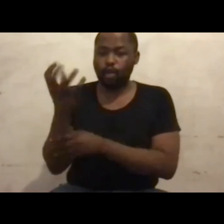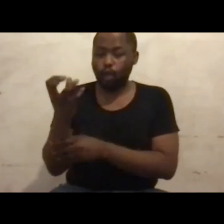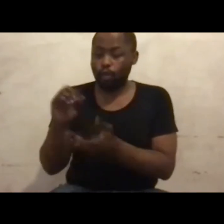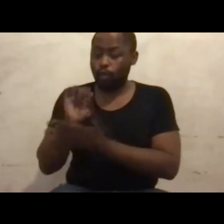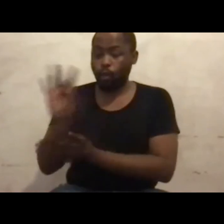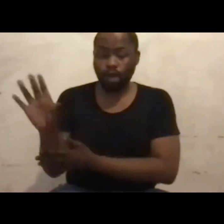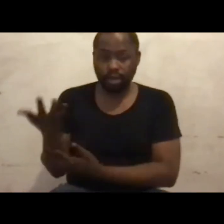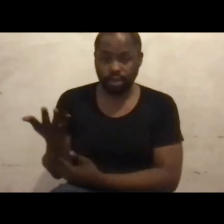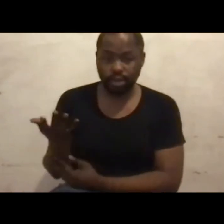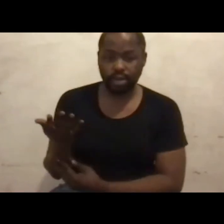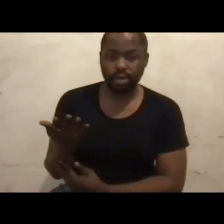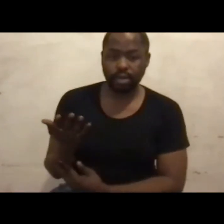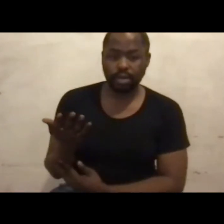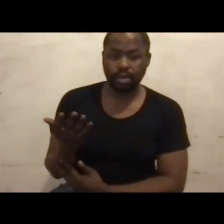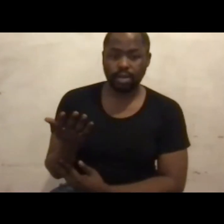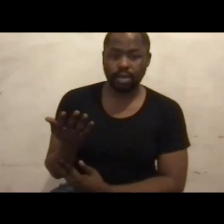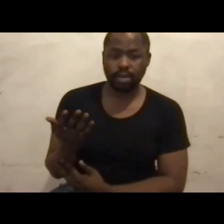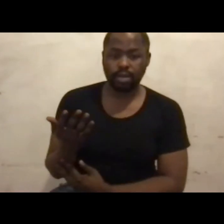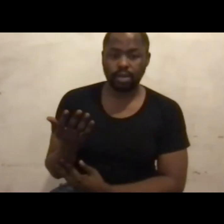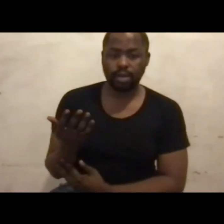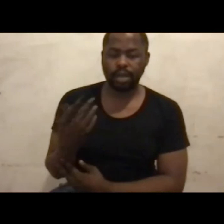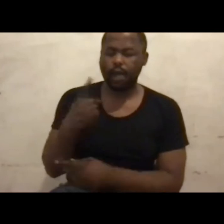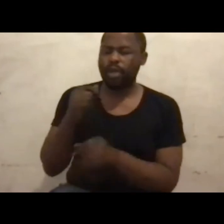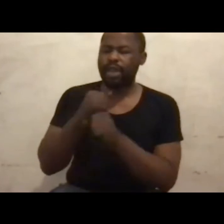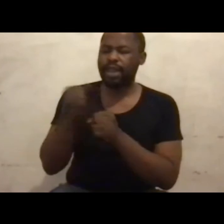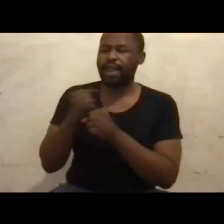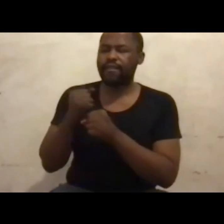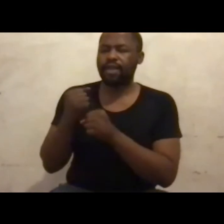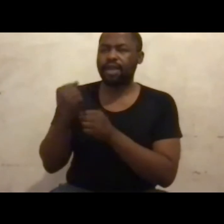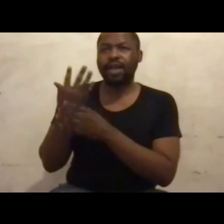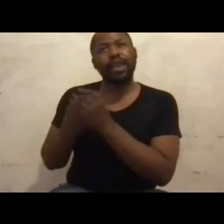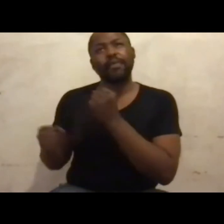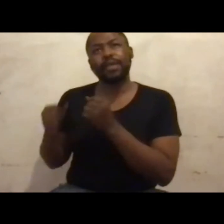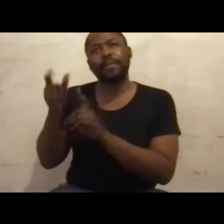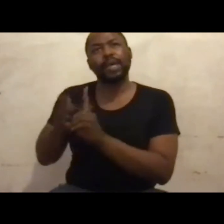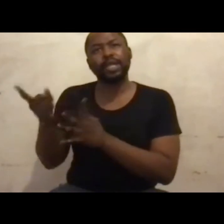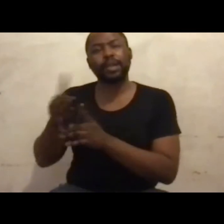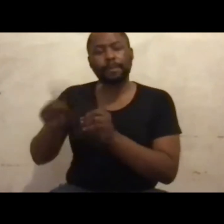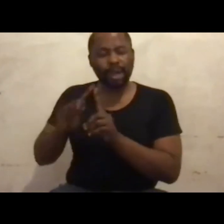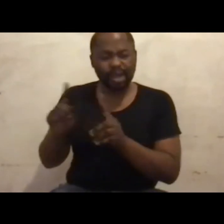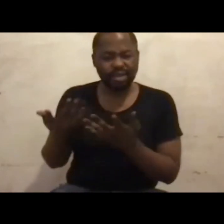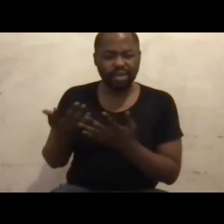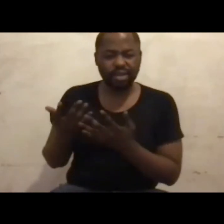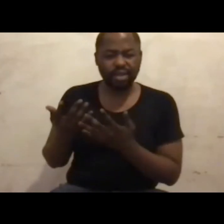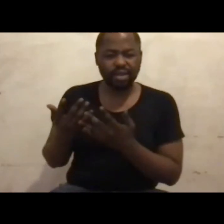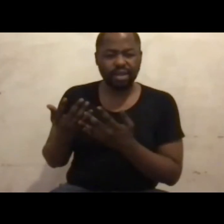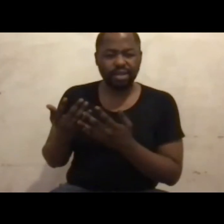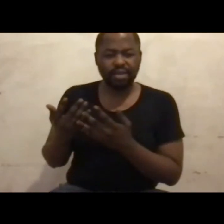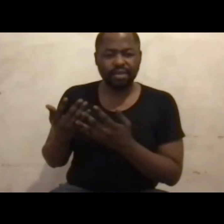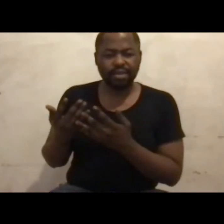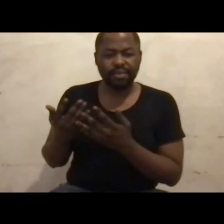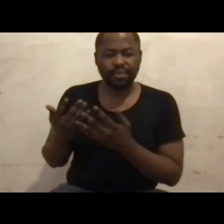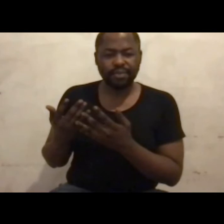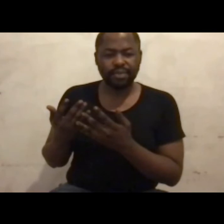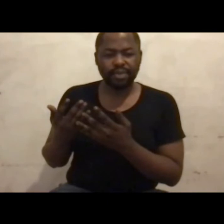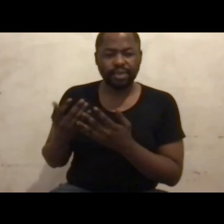children. I was never an absent father. But I must be very honest with you. Even when I was in the room, there was always something in my mind. I would